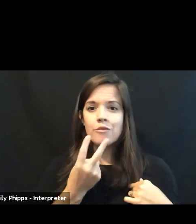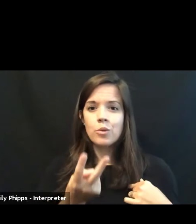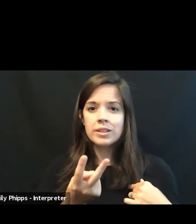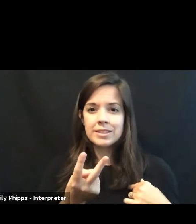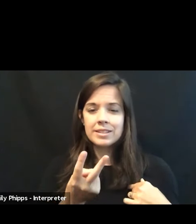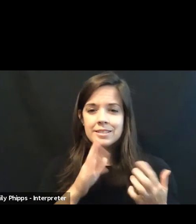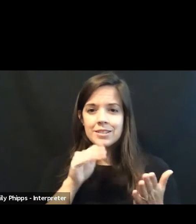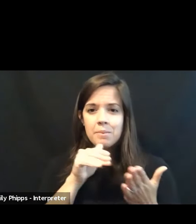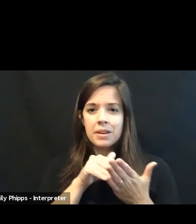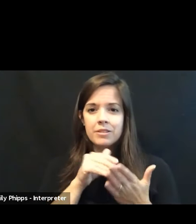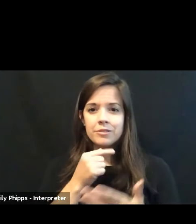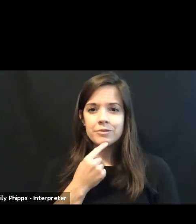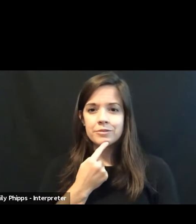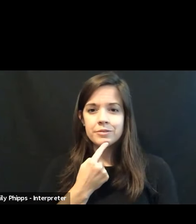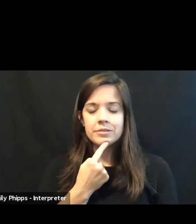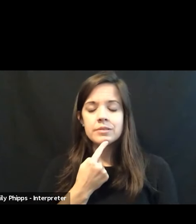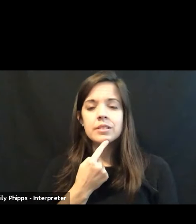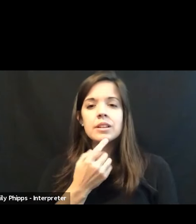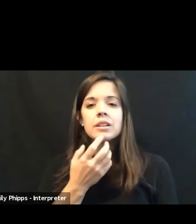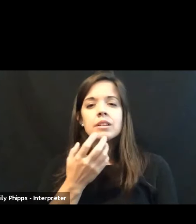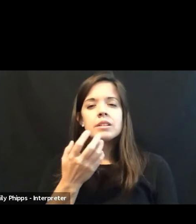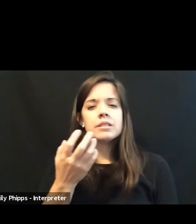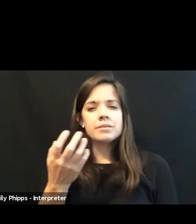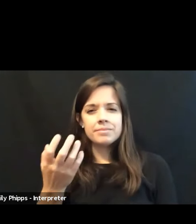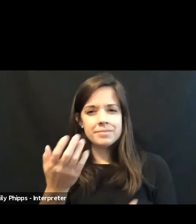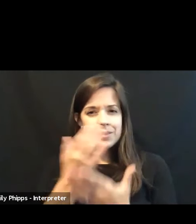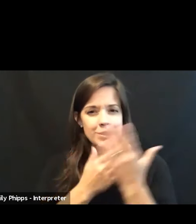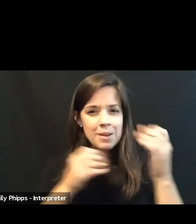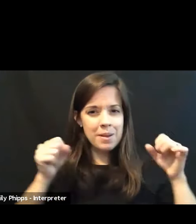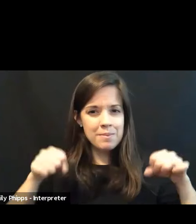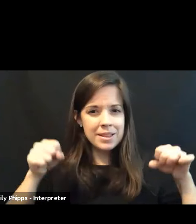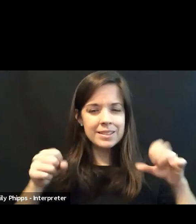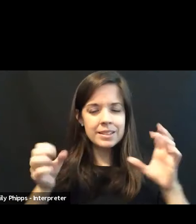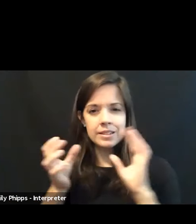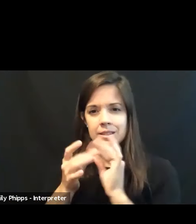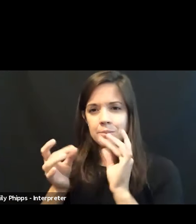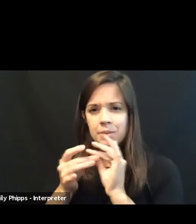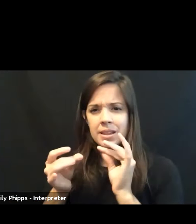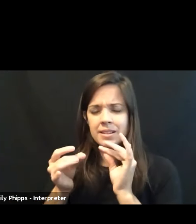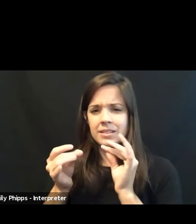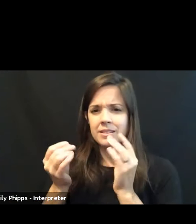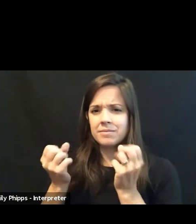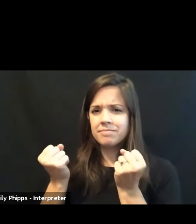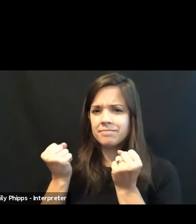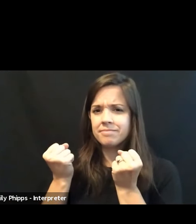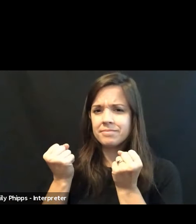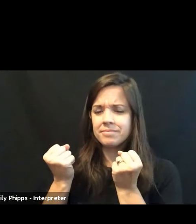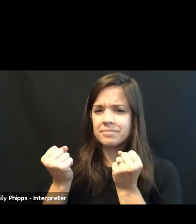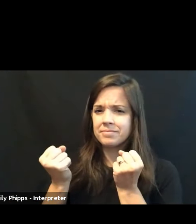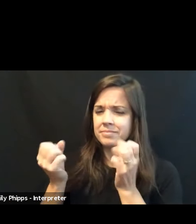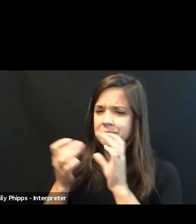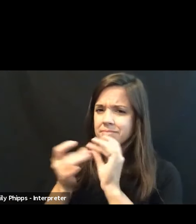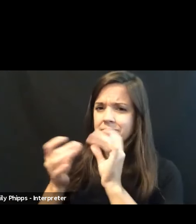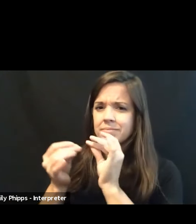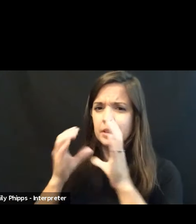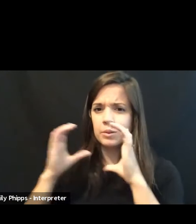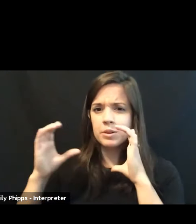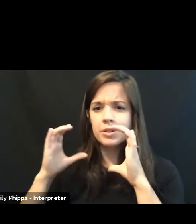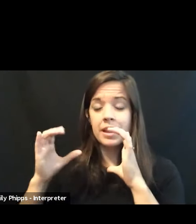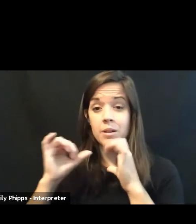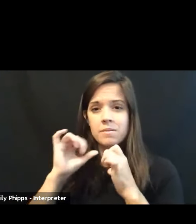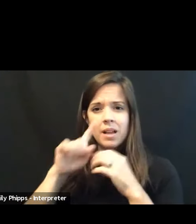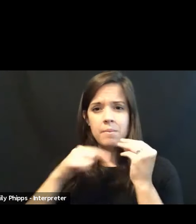So having some ability to speak about what you see that is not right, that is